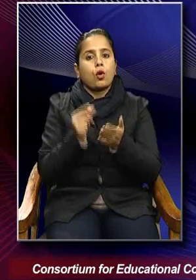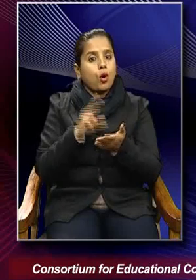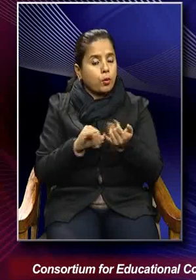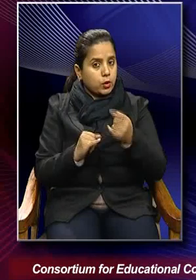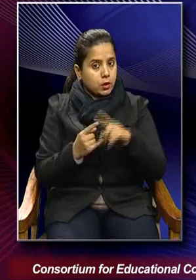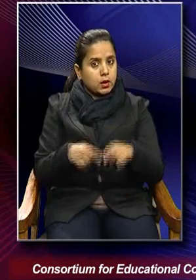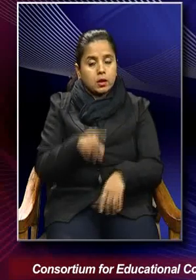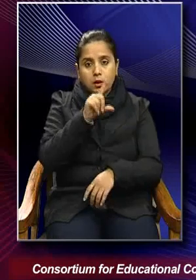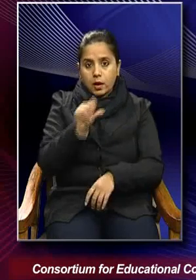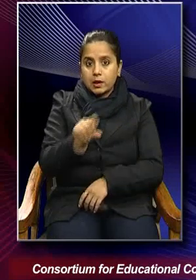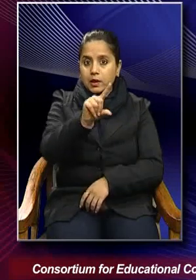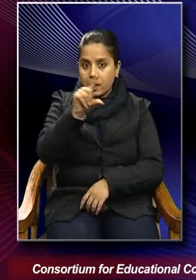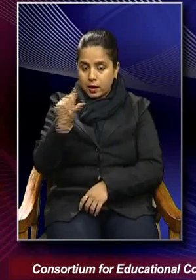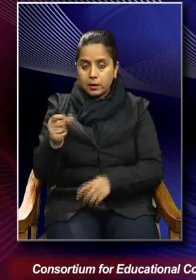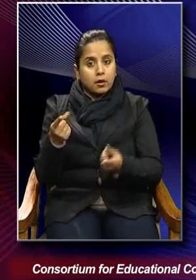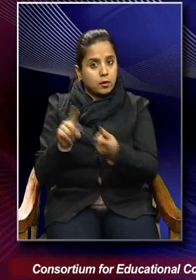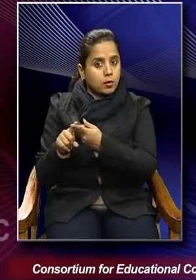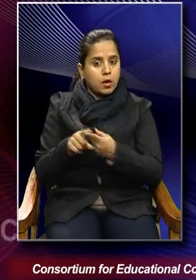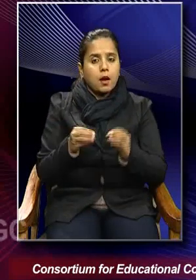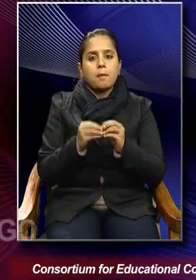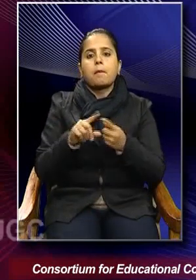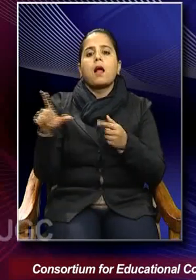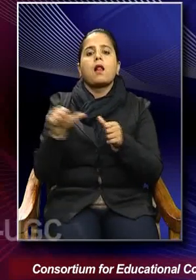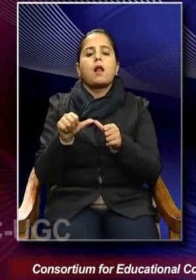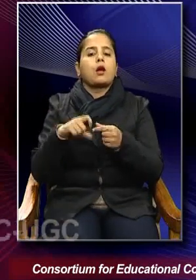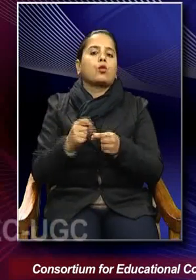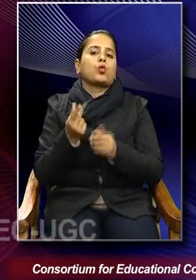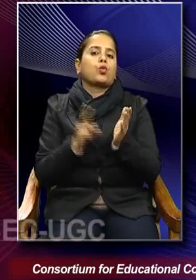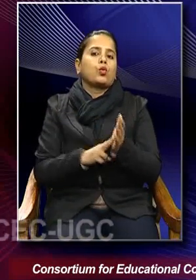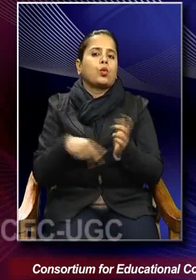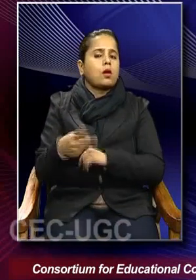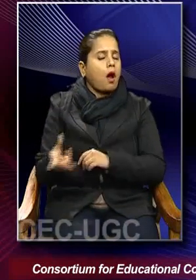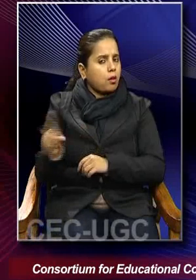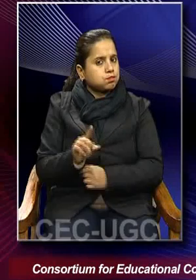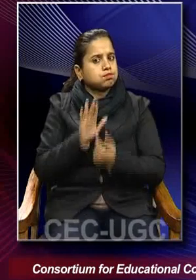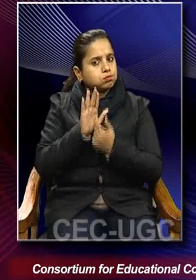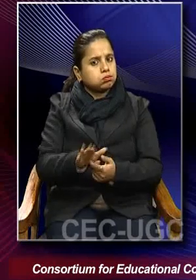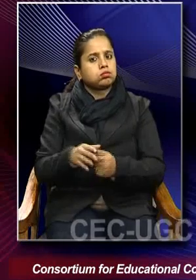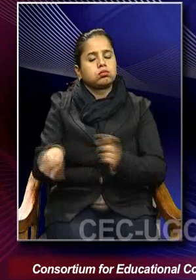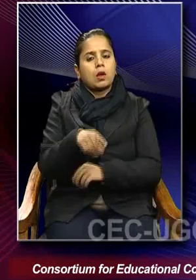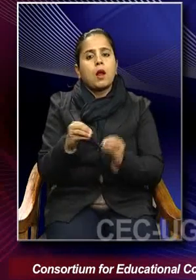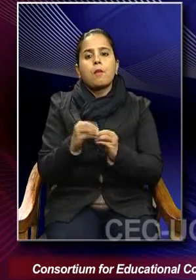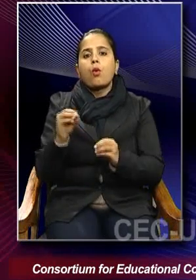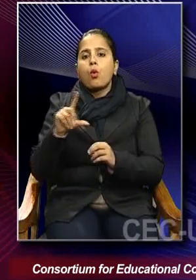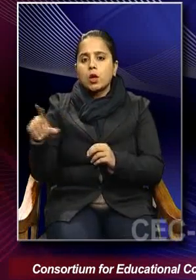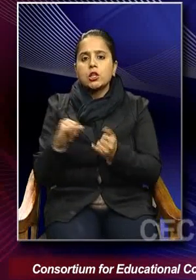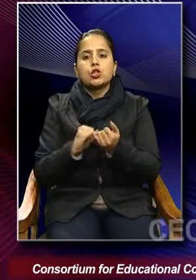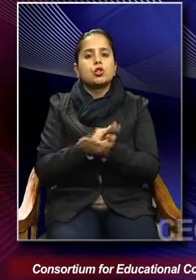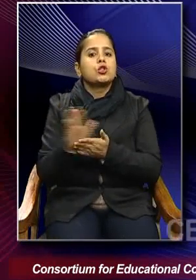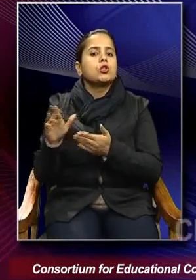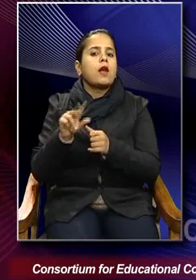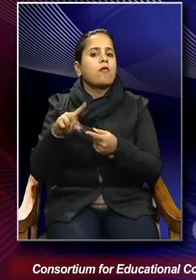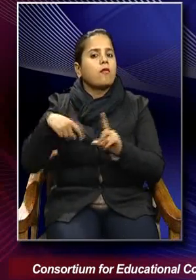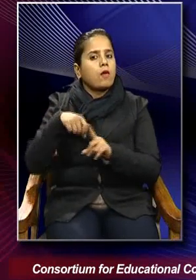1919, as Bela Kun tried to repeat the Bolshevik achievement. Now,